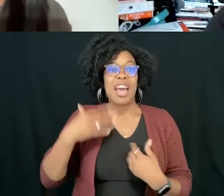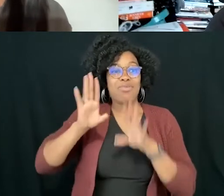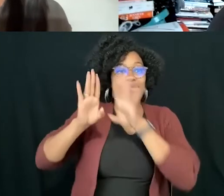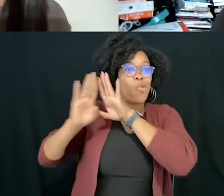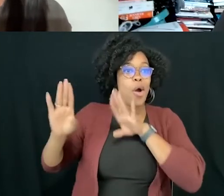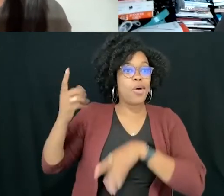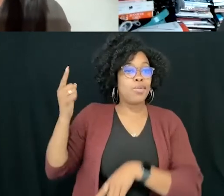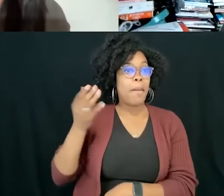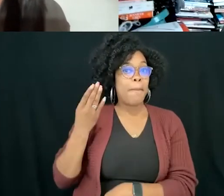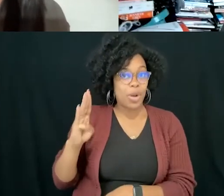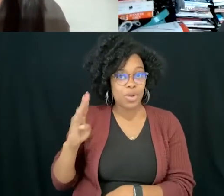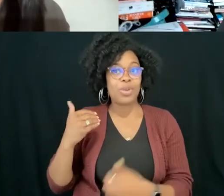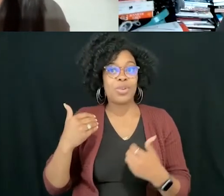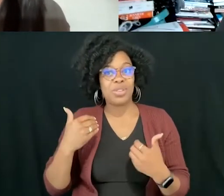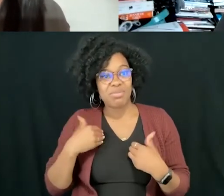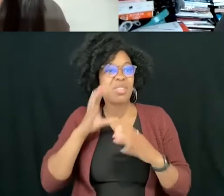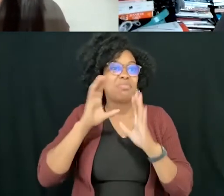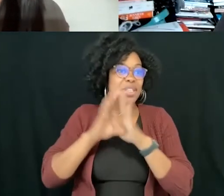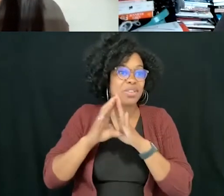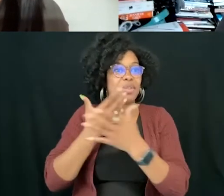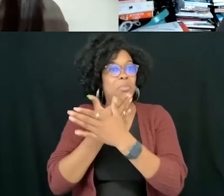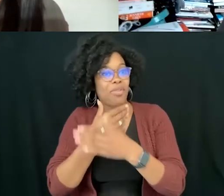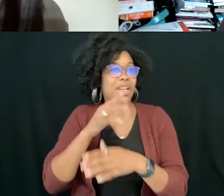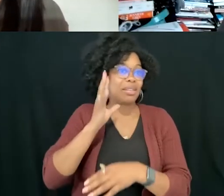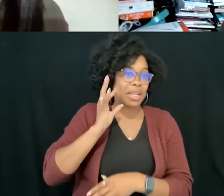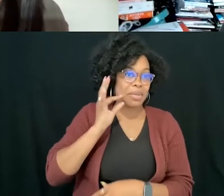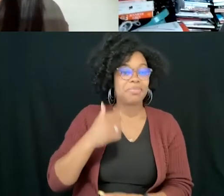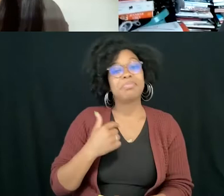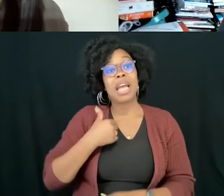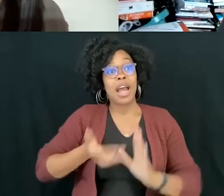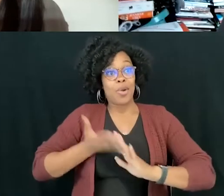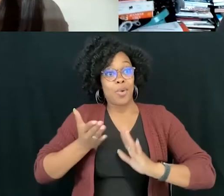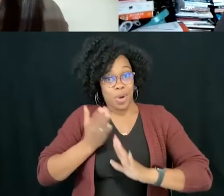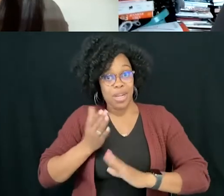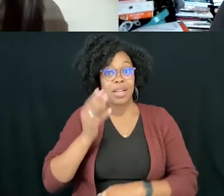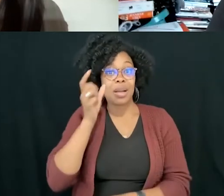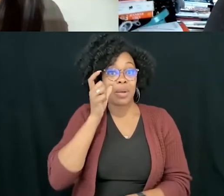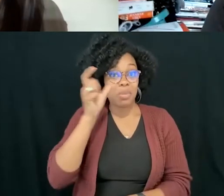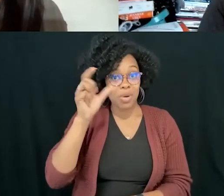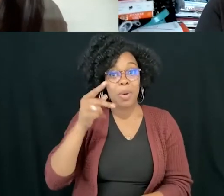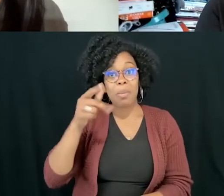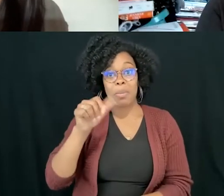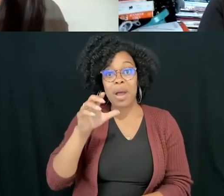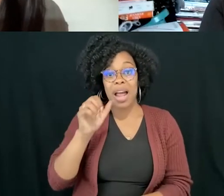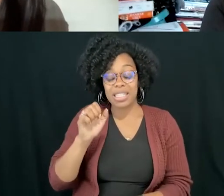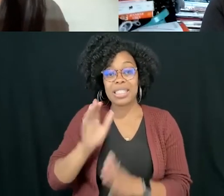I run Moon Palace Books, an independent bookstore in South Minneapolis. Moon Palace Books is a queer-friendly